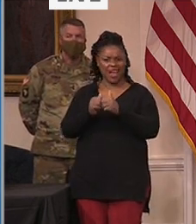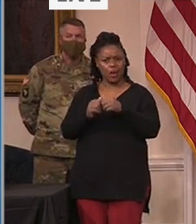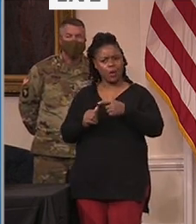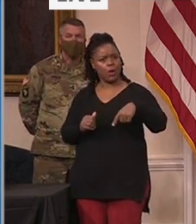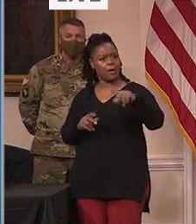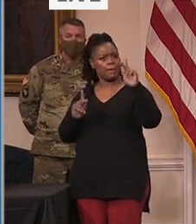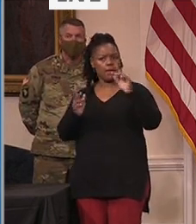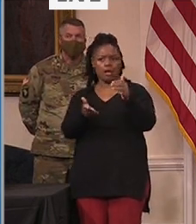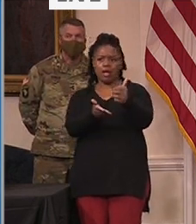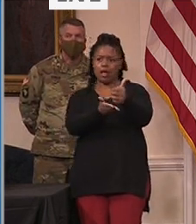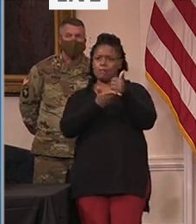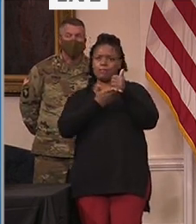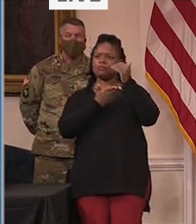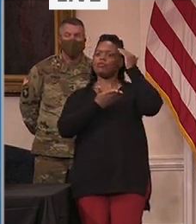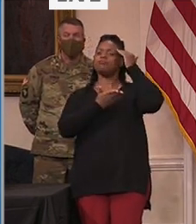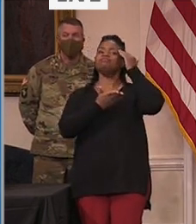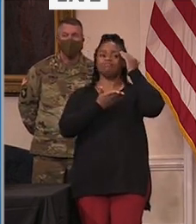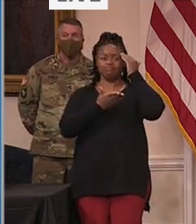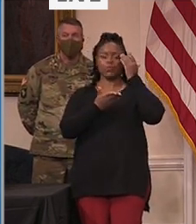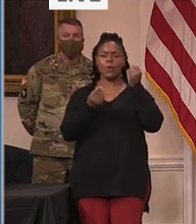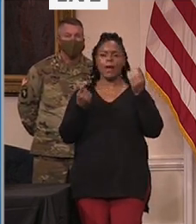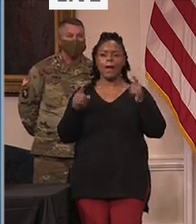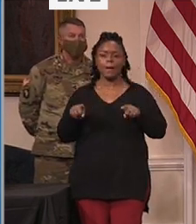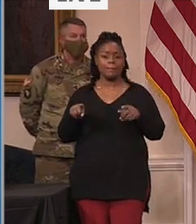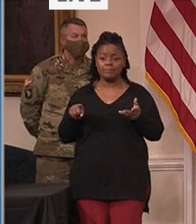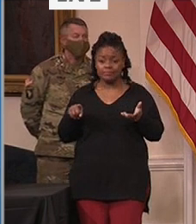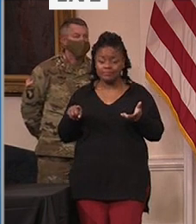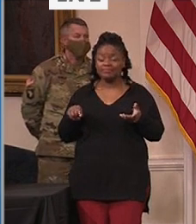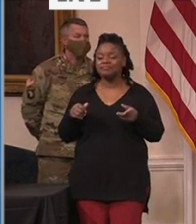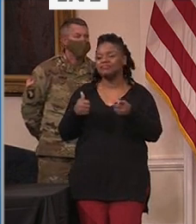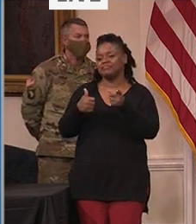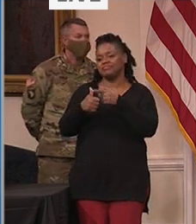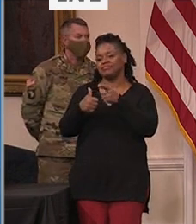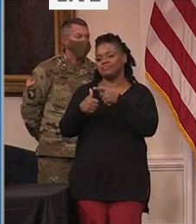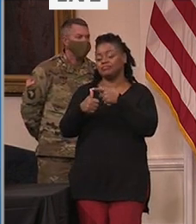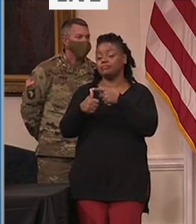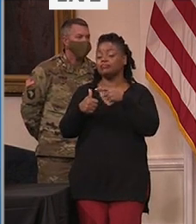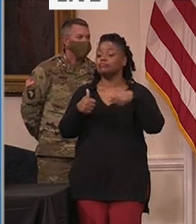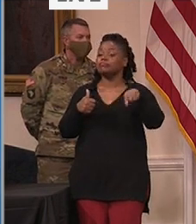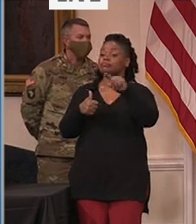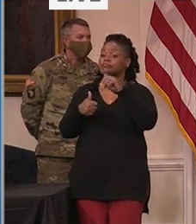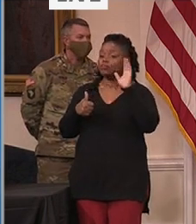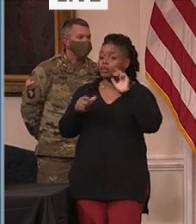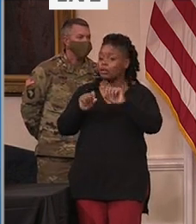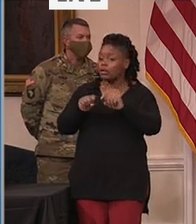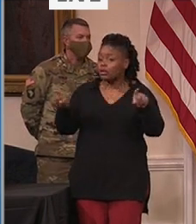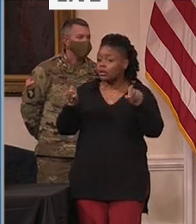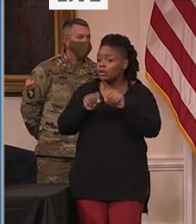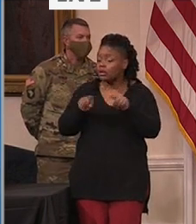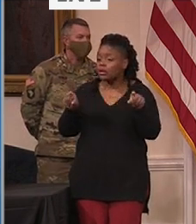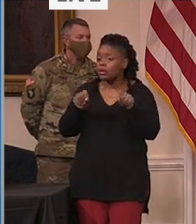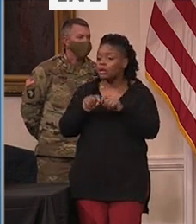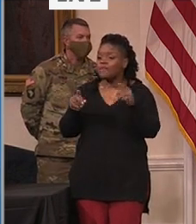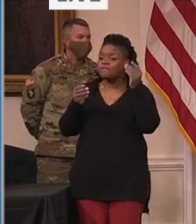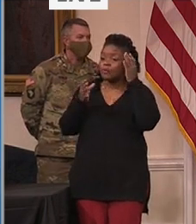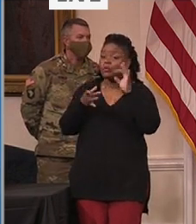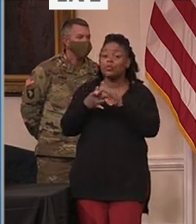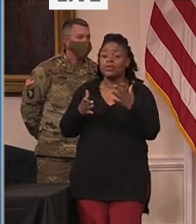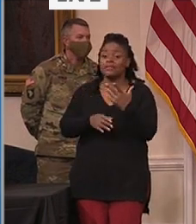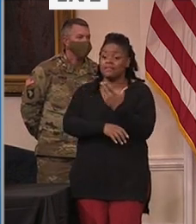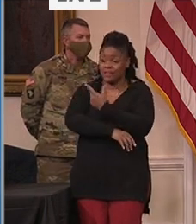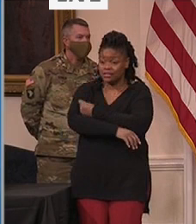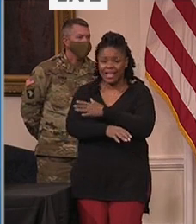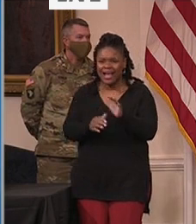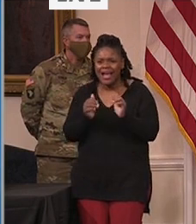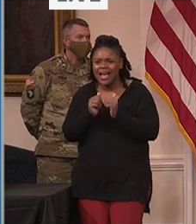stay informed. First, the state will be issuing regular vaccination updates through our statewide 2